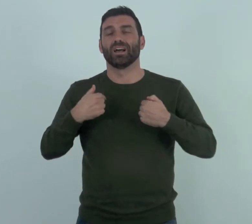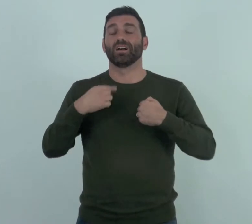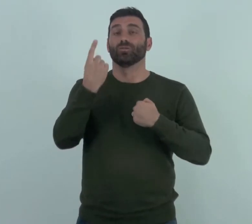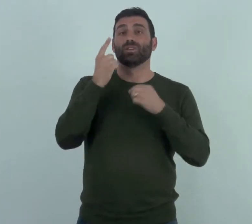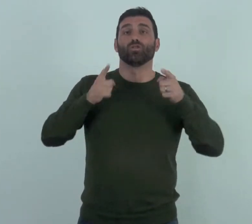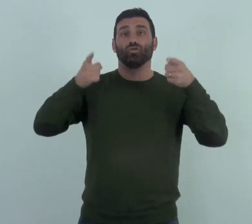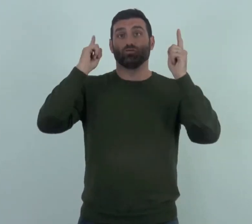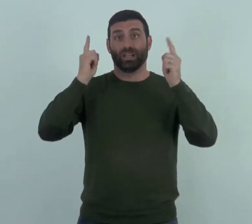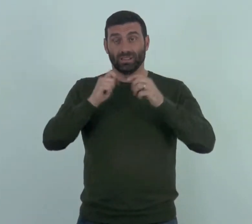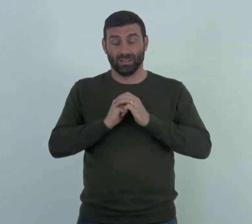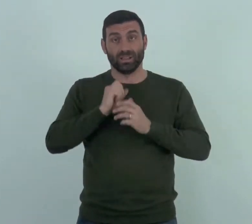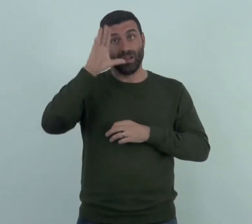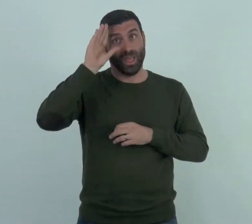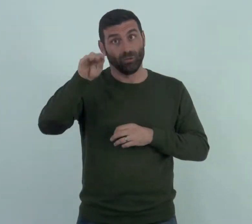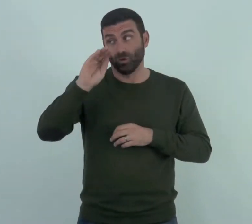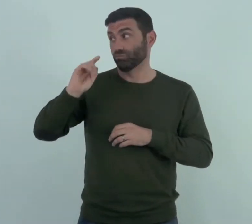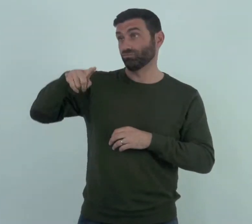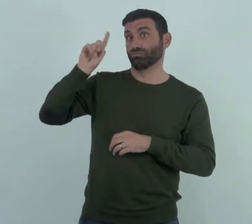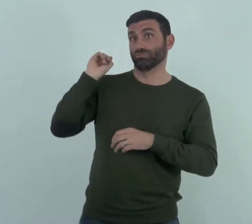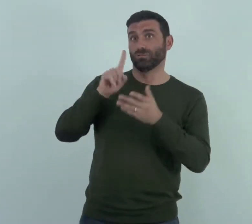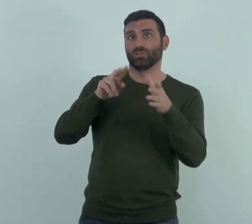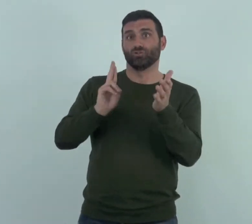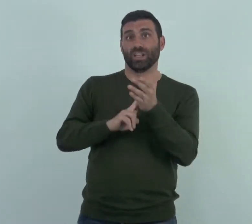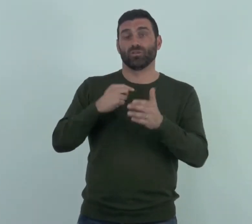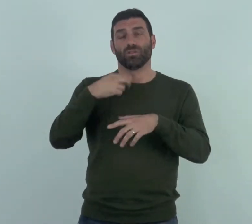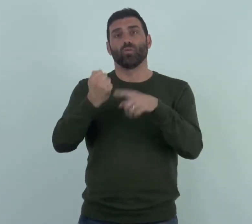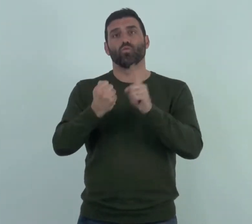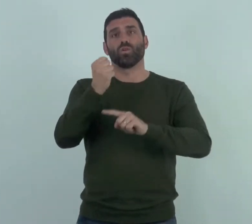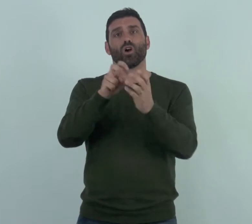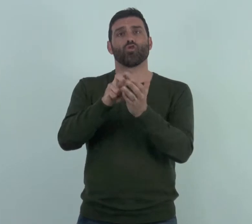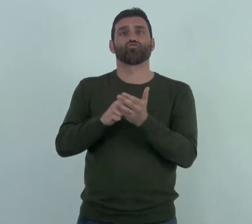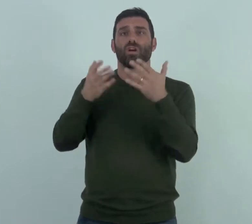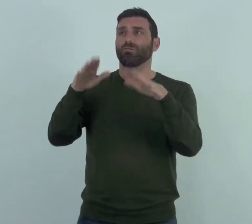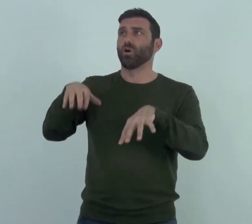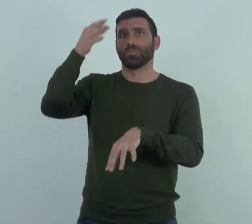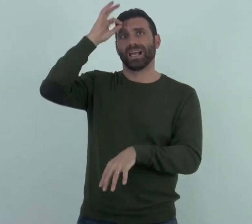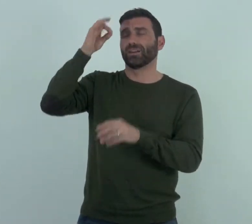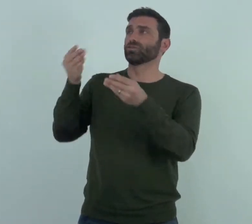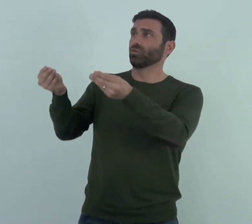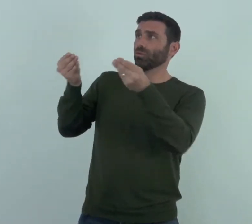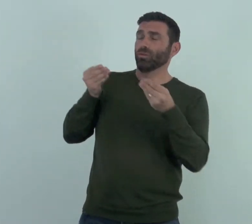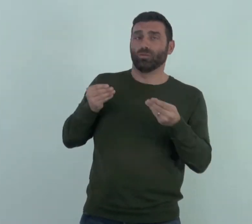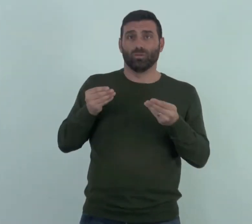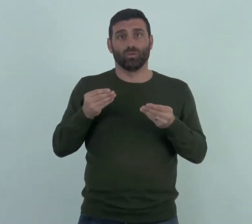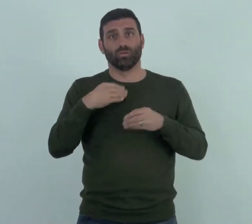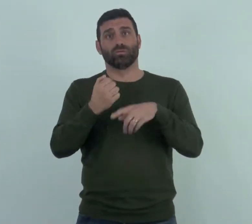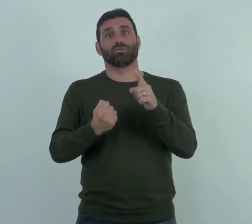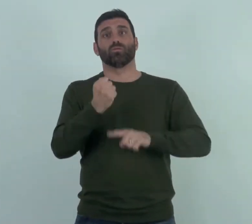as one of the directors. Back in January 2012 we won a contract from Wolverhampton Council